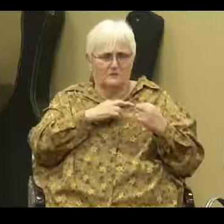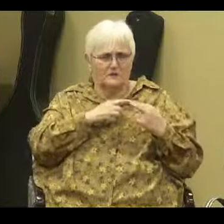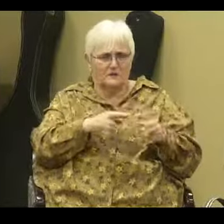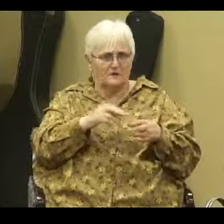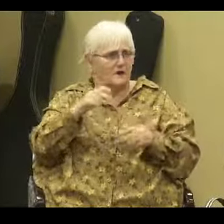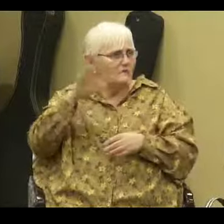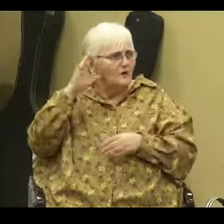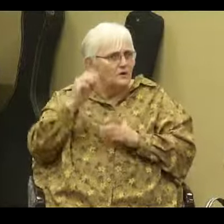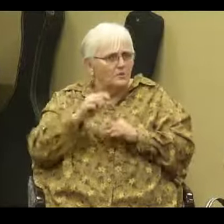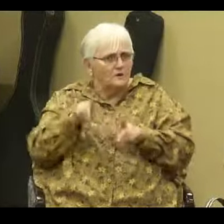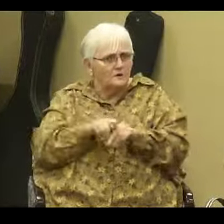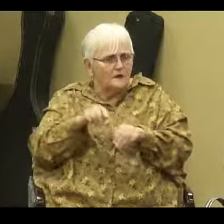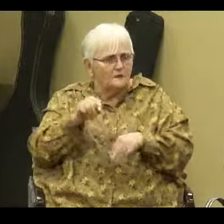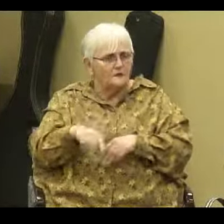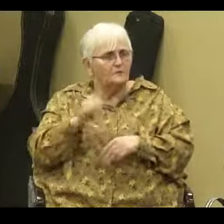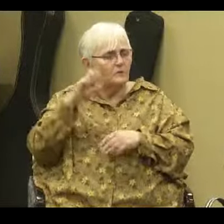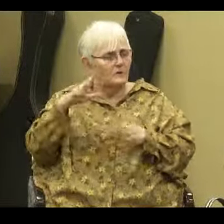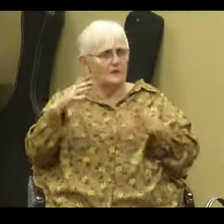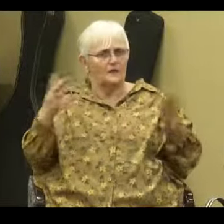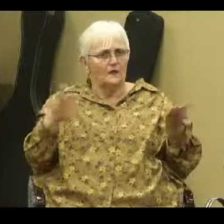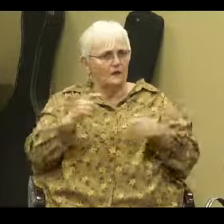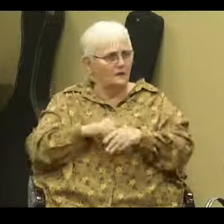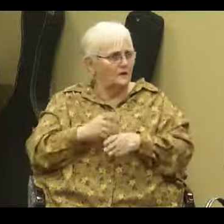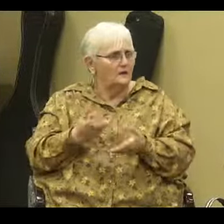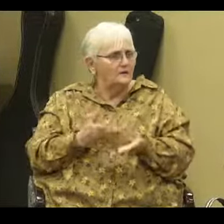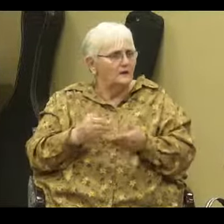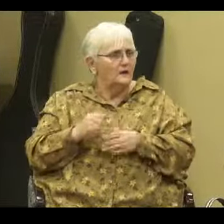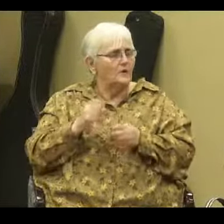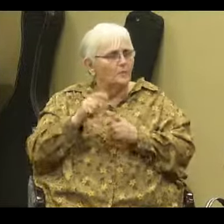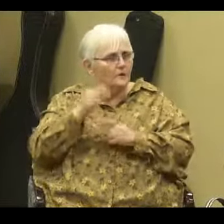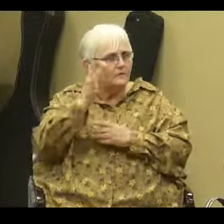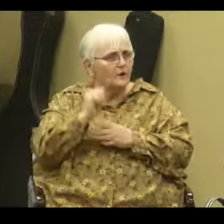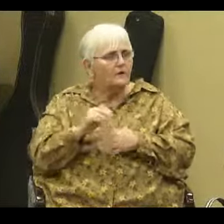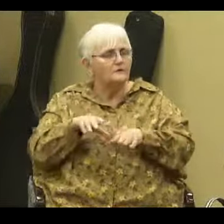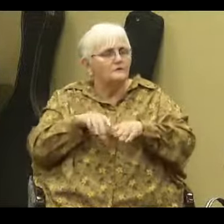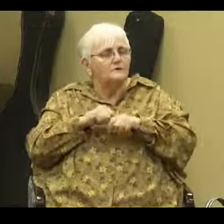God like this. We hear that quite often. And the word of God is received with joy.